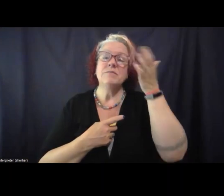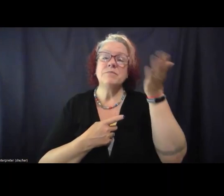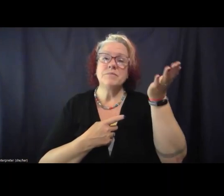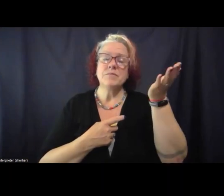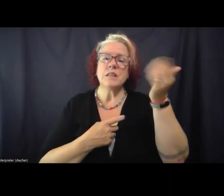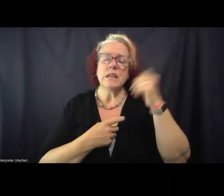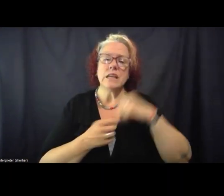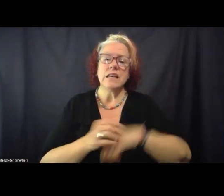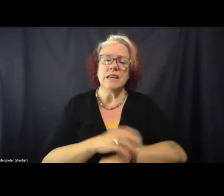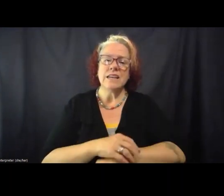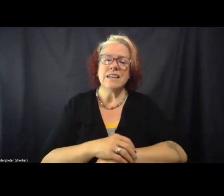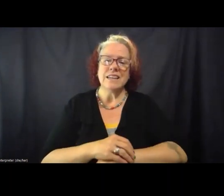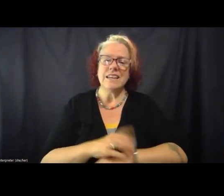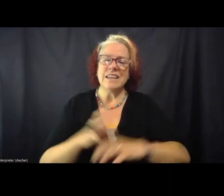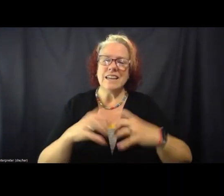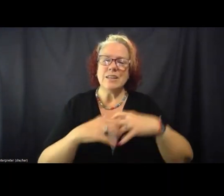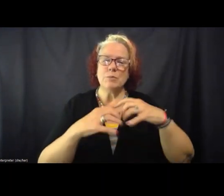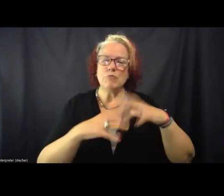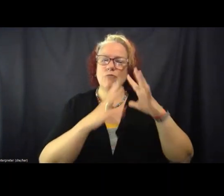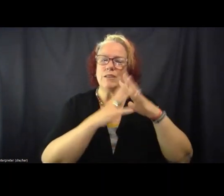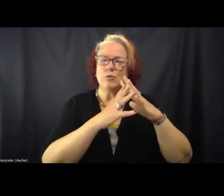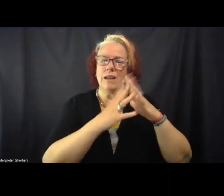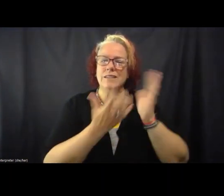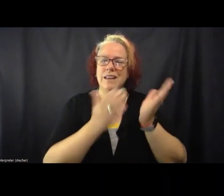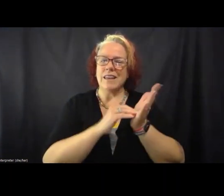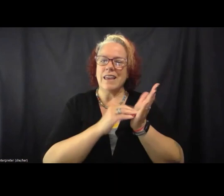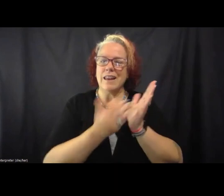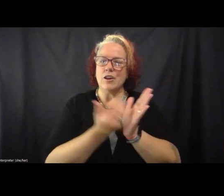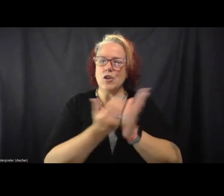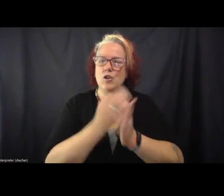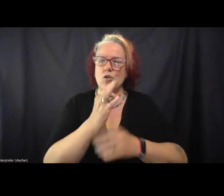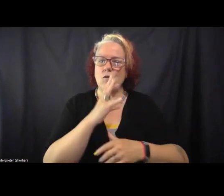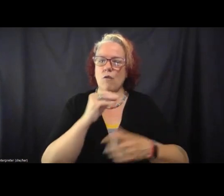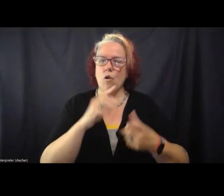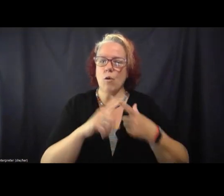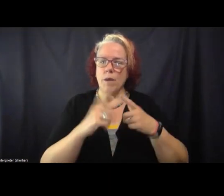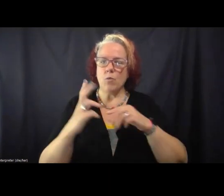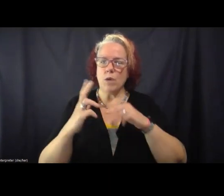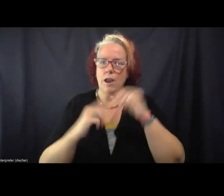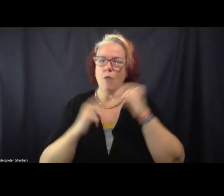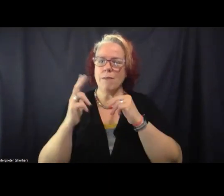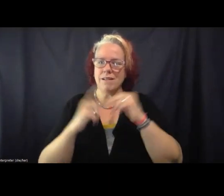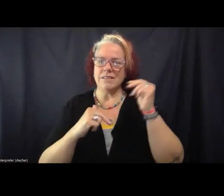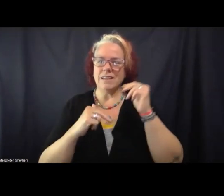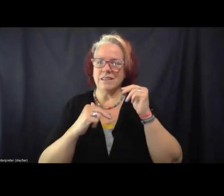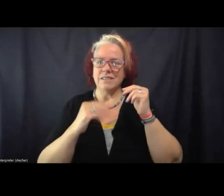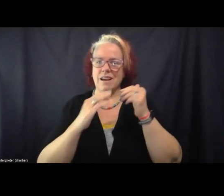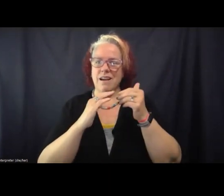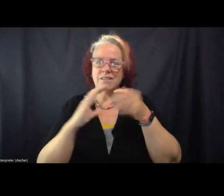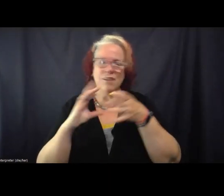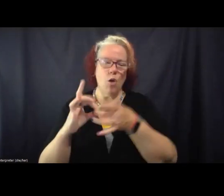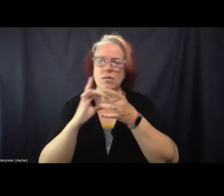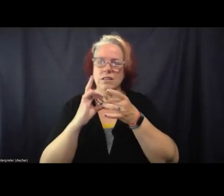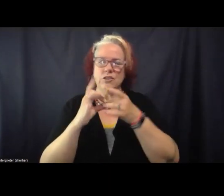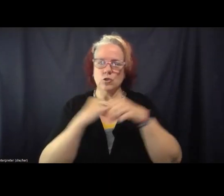has been kind of resurrected in a new form that we are currently kind of building a coalition to fight in this very moment. So I will talk a little bit